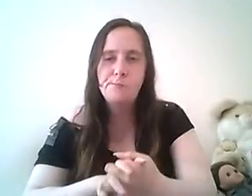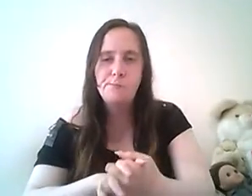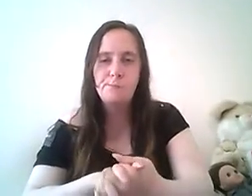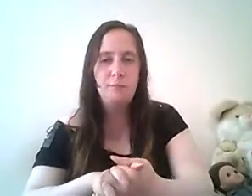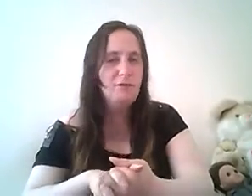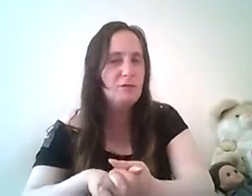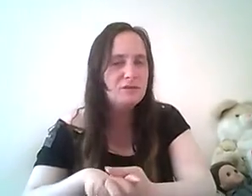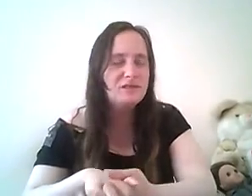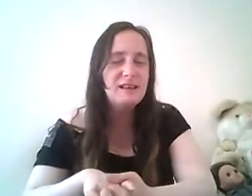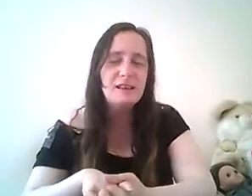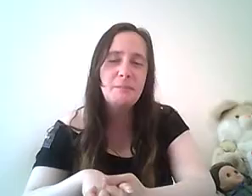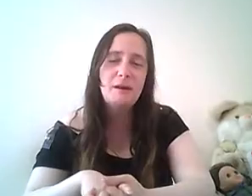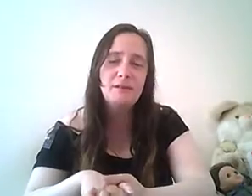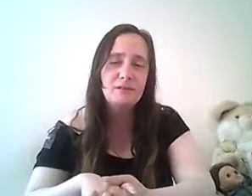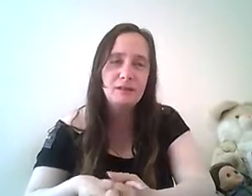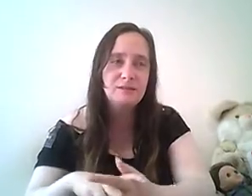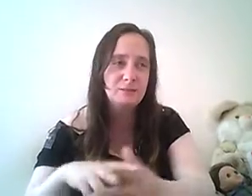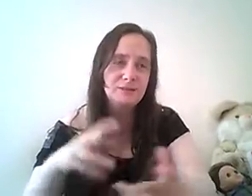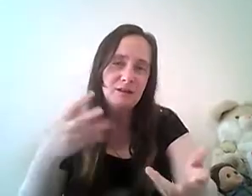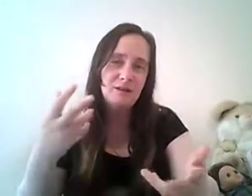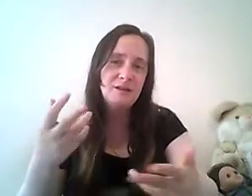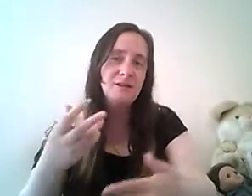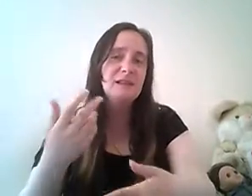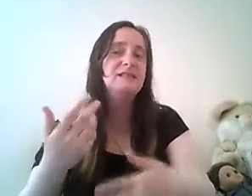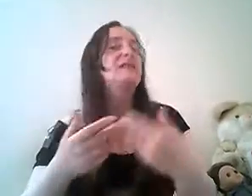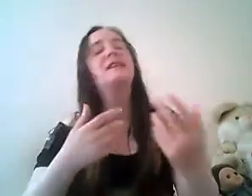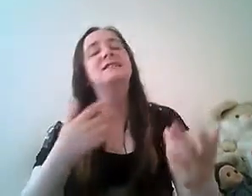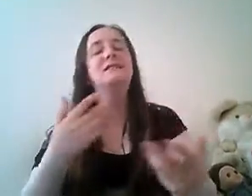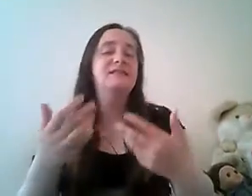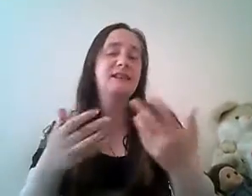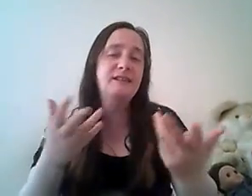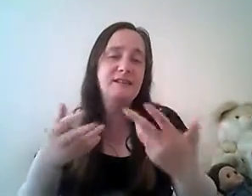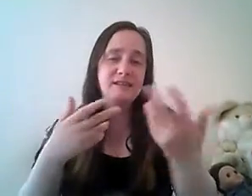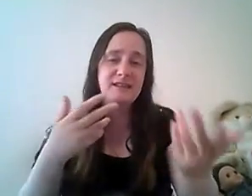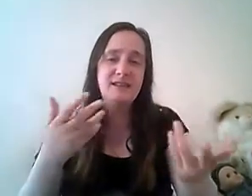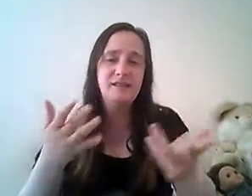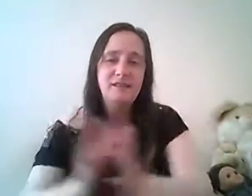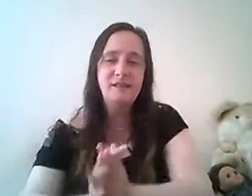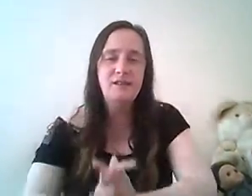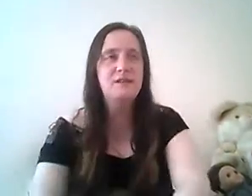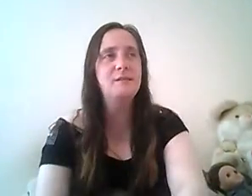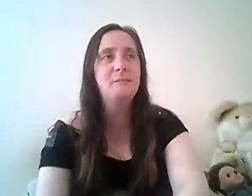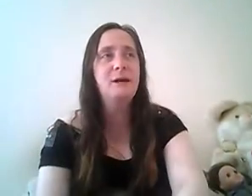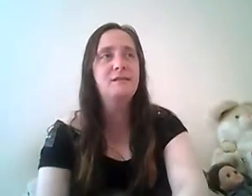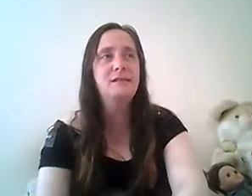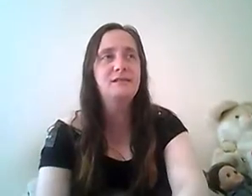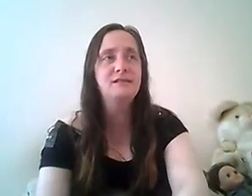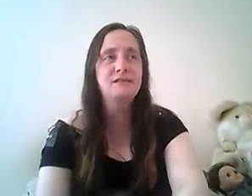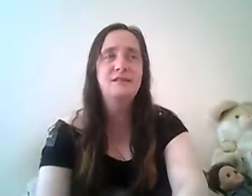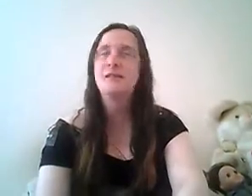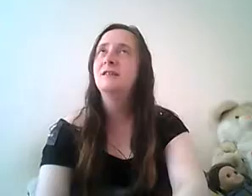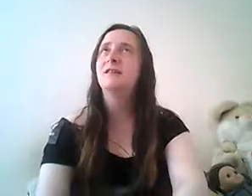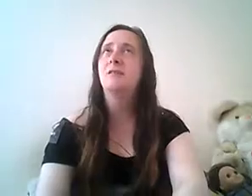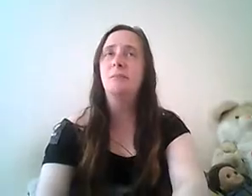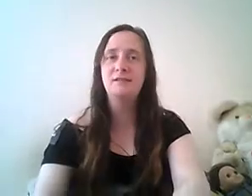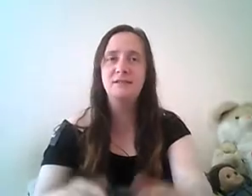we never got to see anything in paradise unless there was a sarcastic sign a saying another day in paradise or paradise